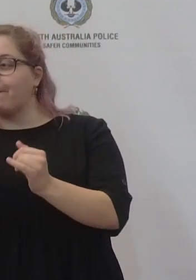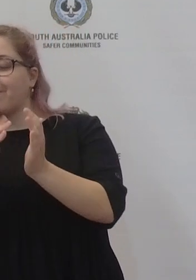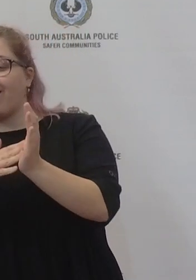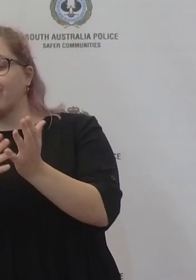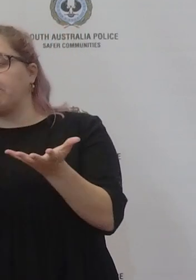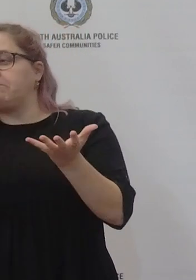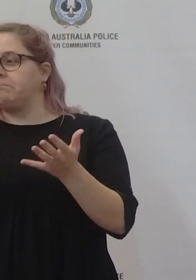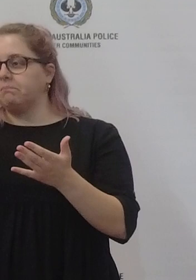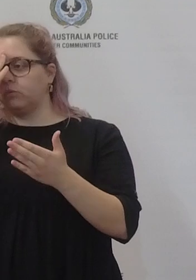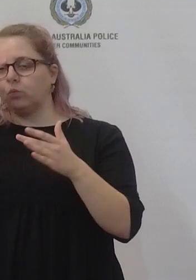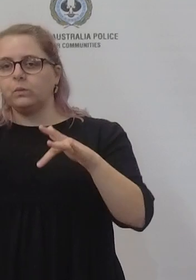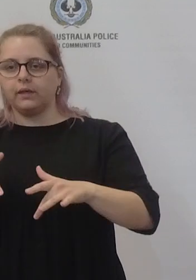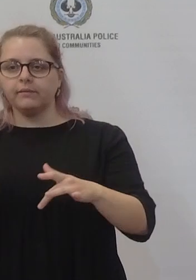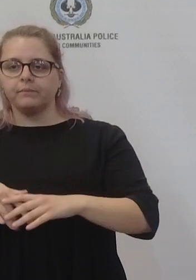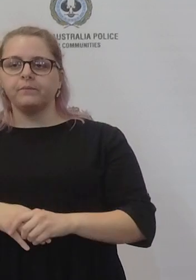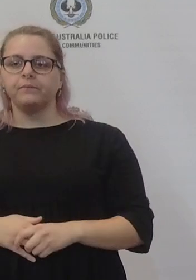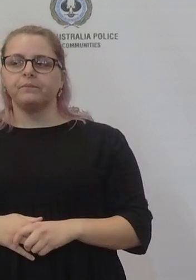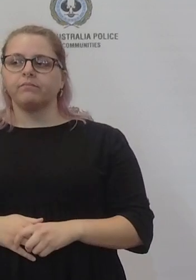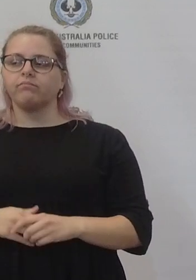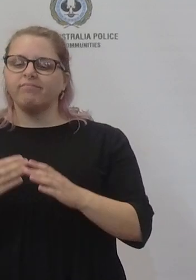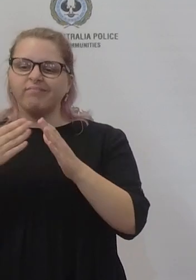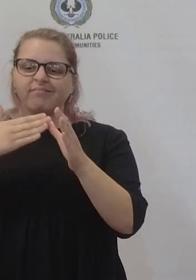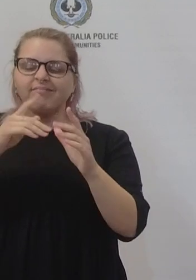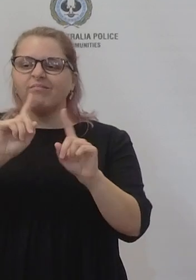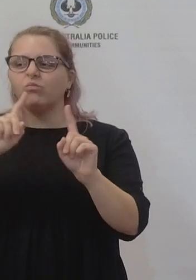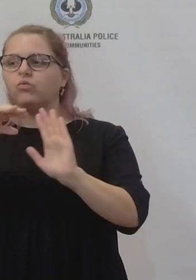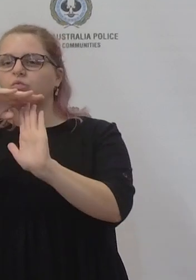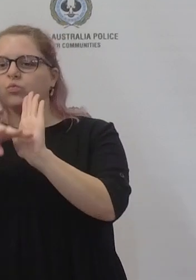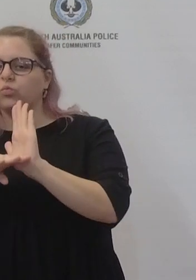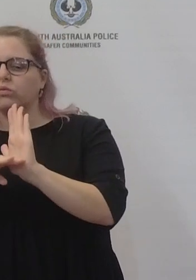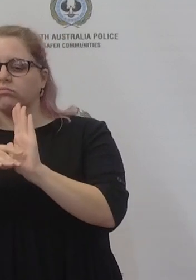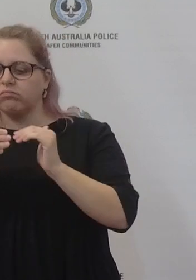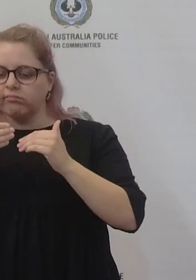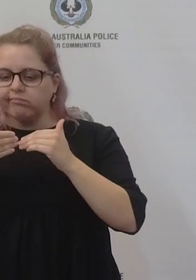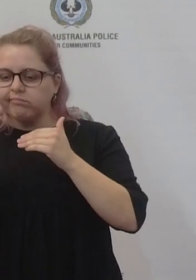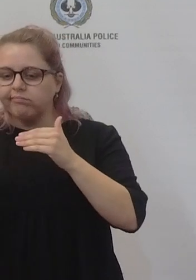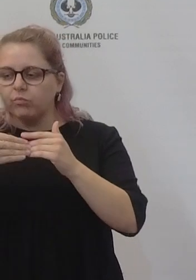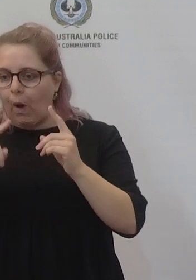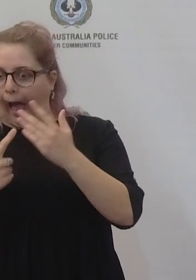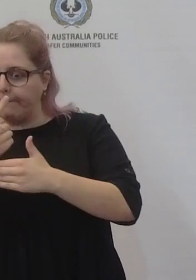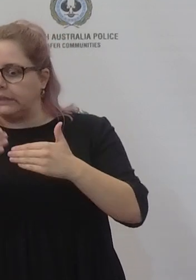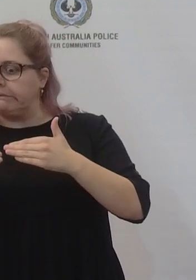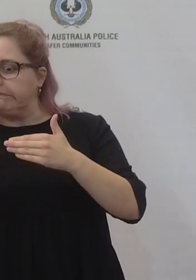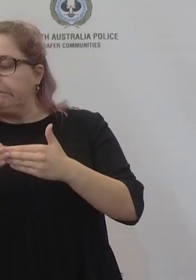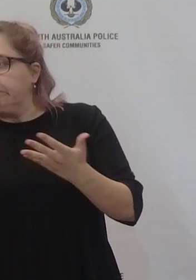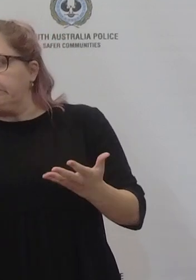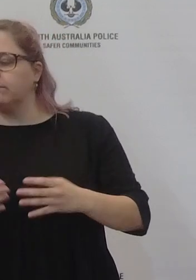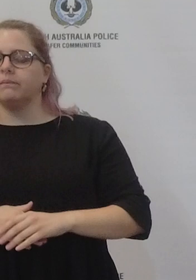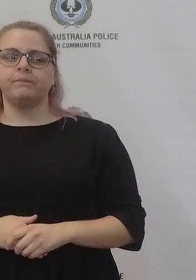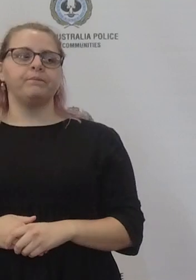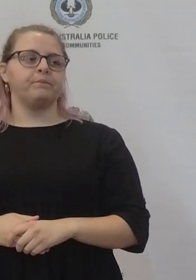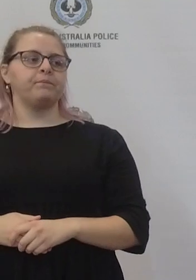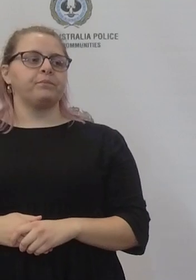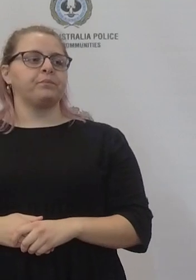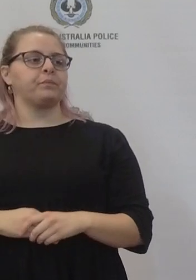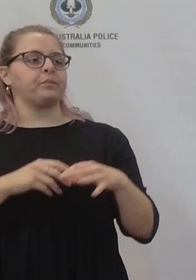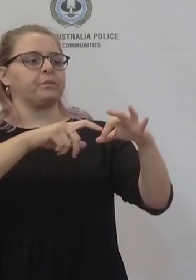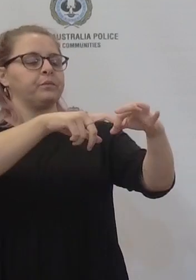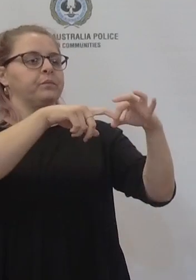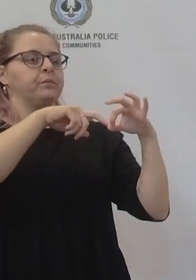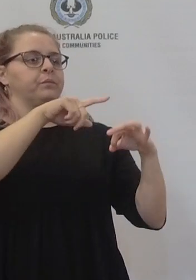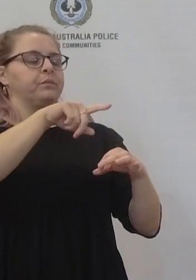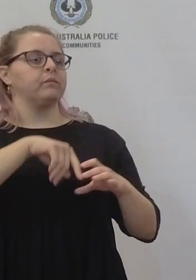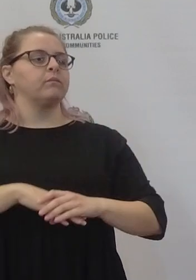considerations regarding the current set of circumstances we're looking at in 28 days time. You say that none of the other sectors